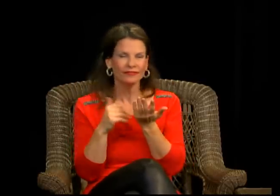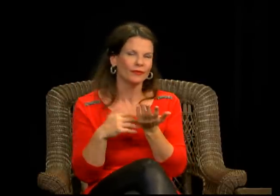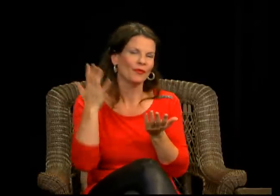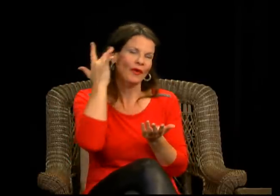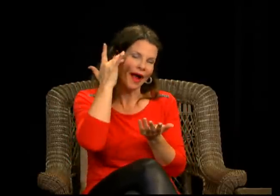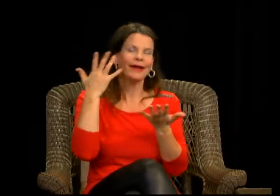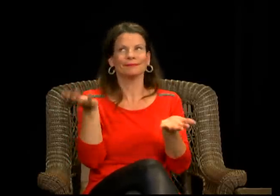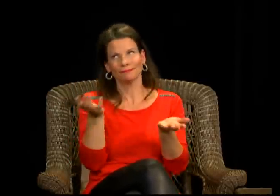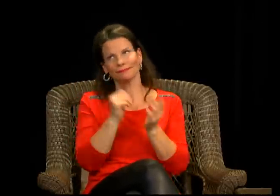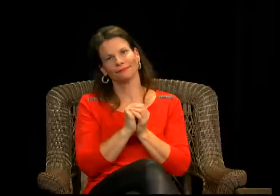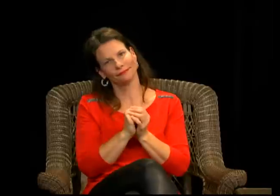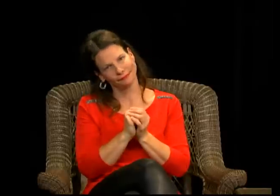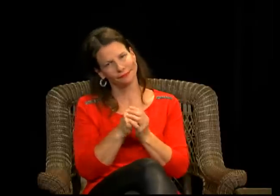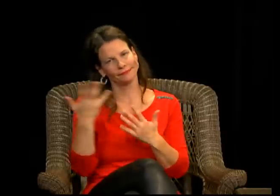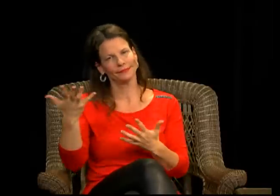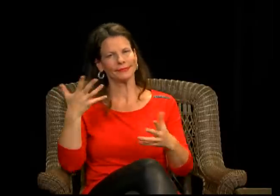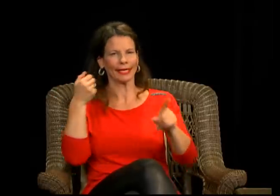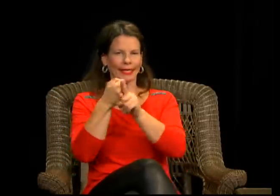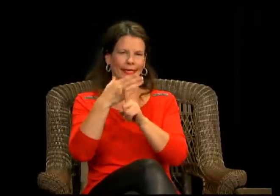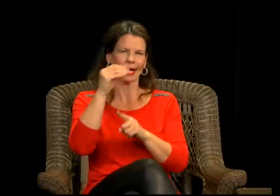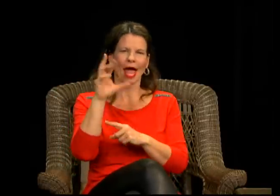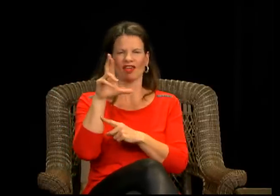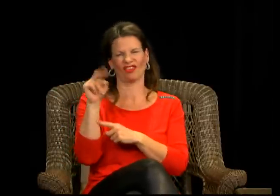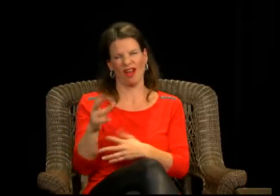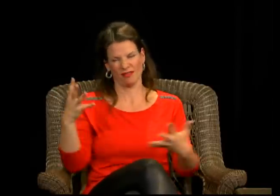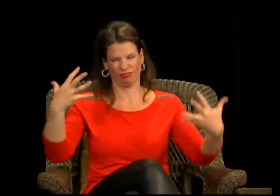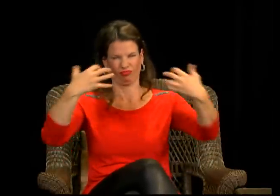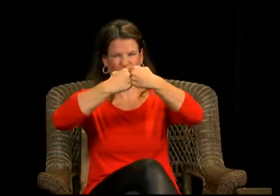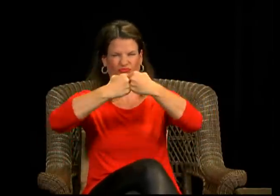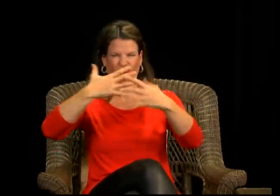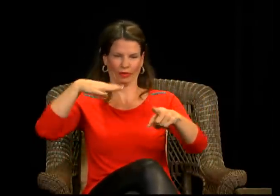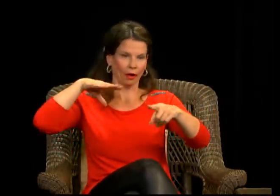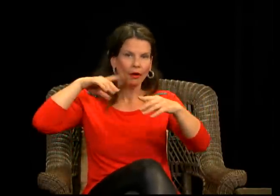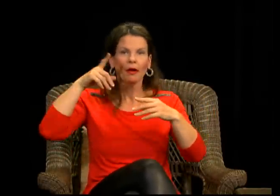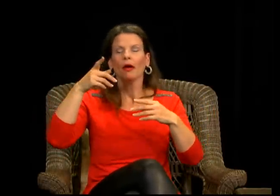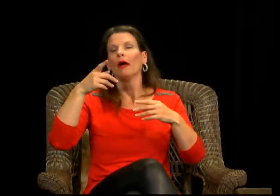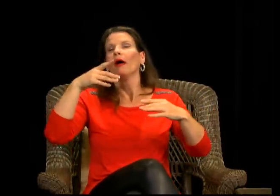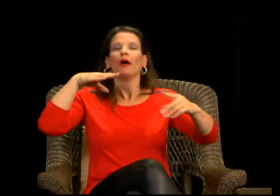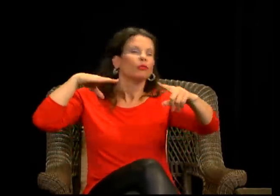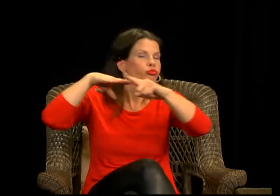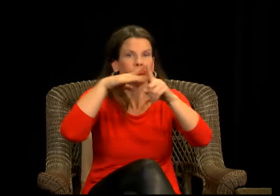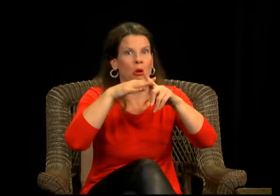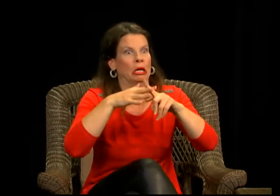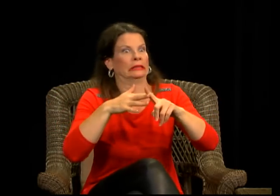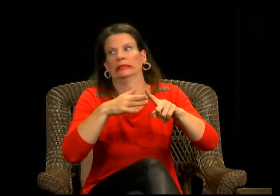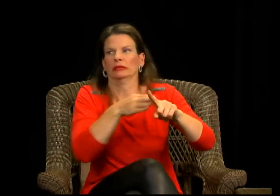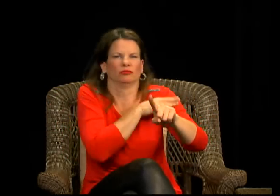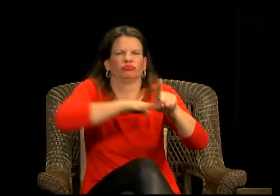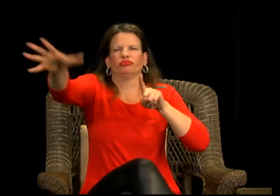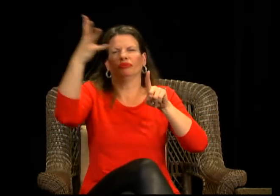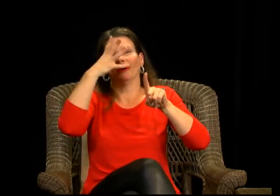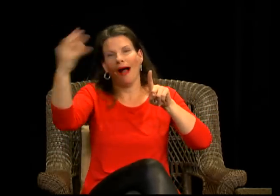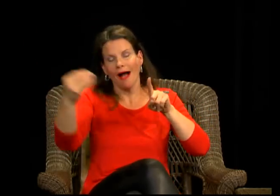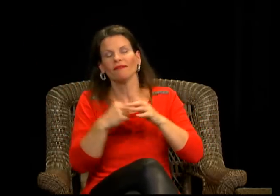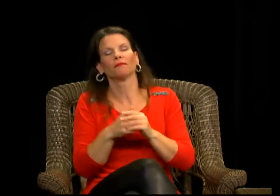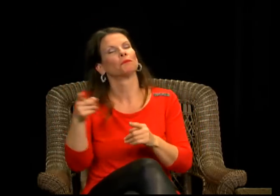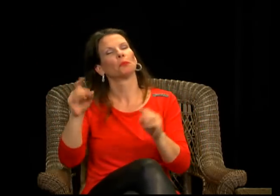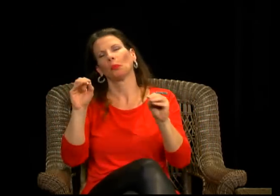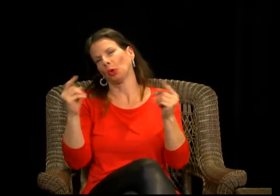asked to leave the team, uh, because he was involved in a hit and run accident. He basically hit somebody and took